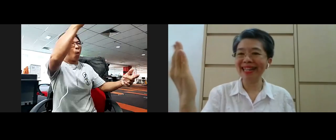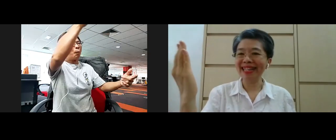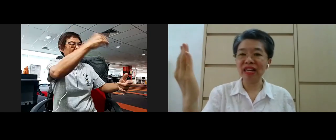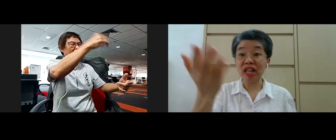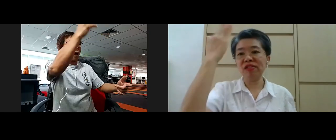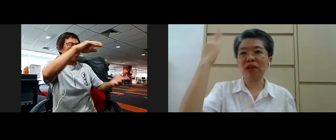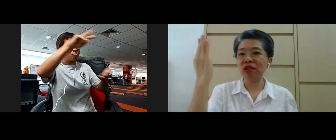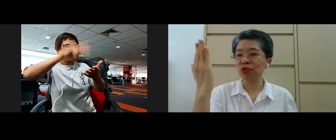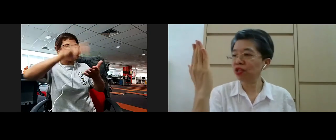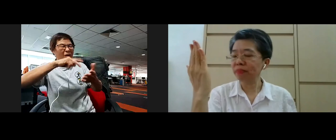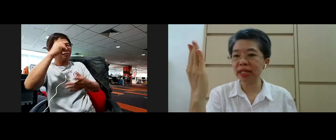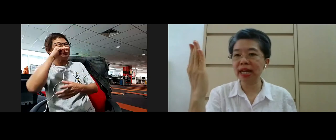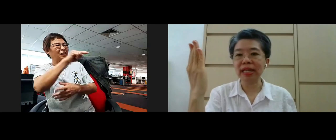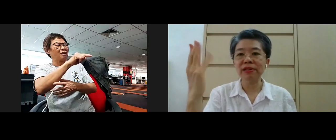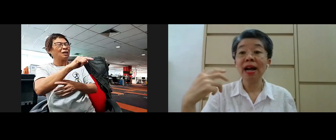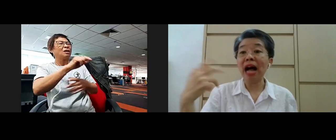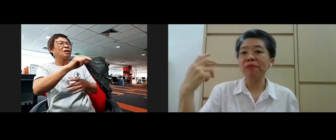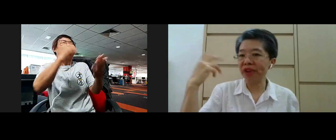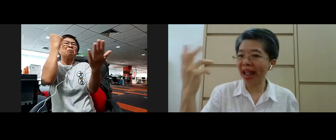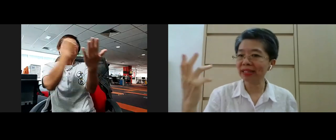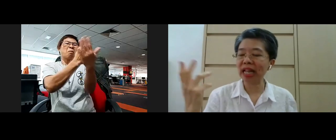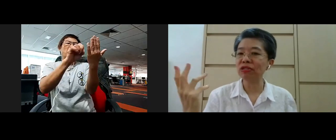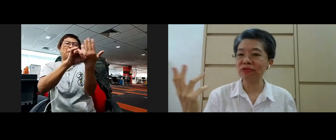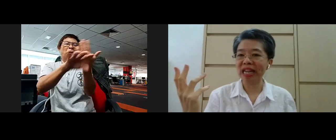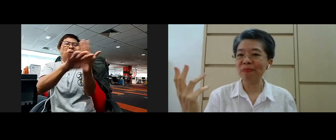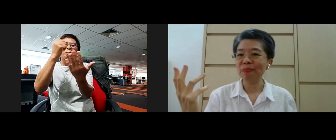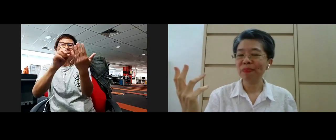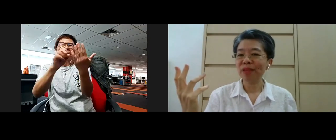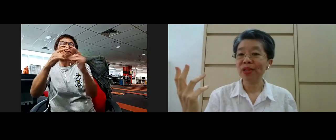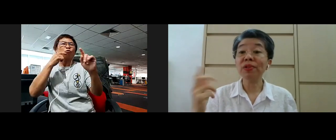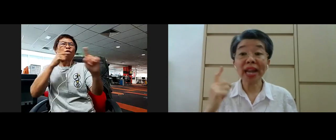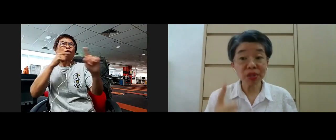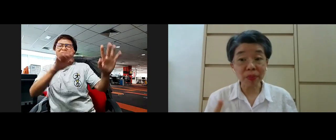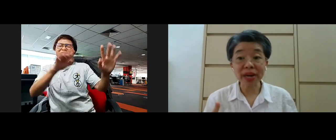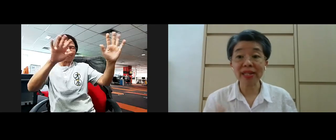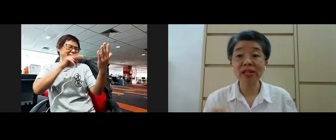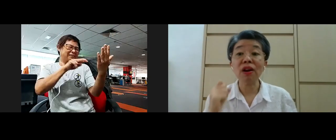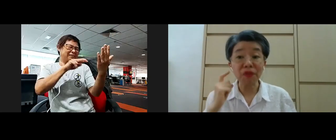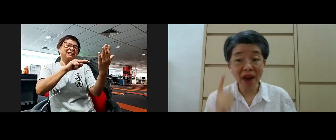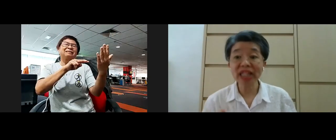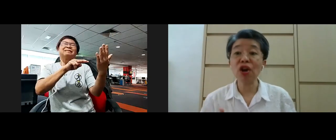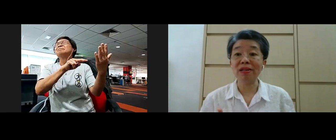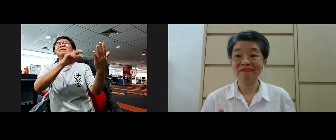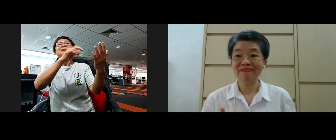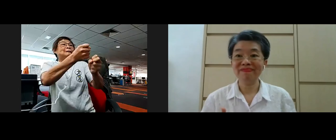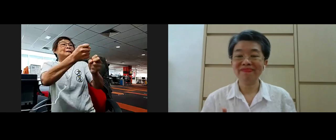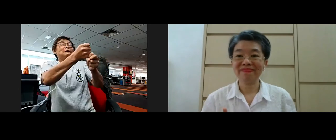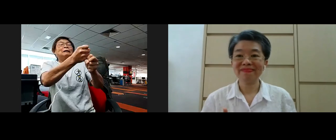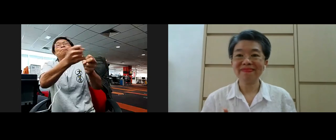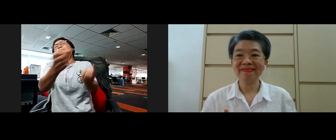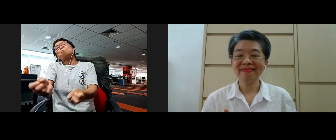reading it you know especially on social media you know I'm reacting to it so that's your practice of right talk